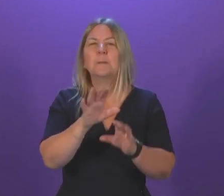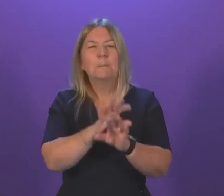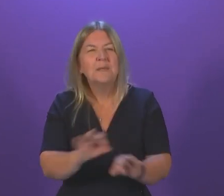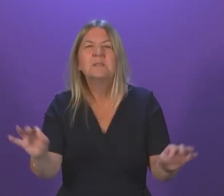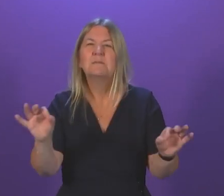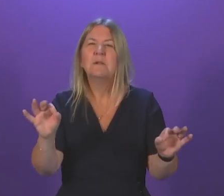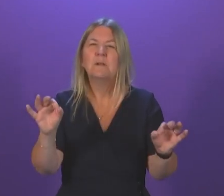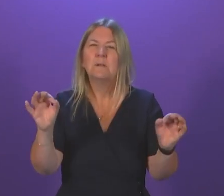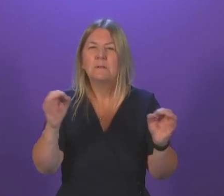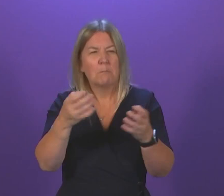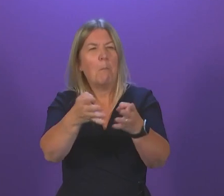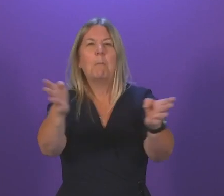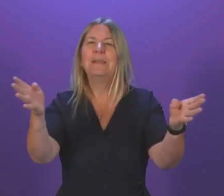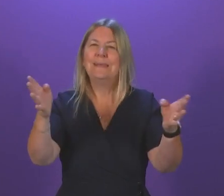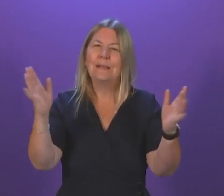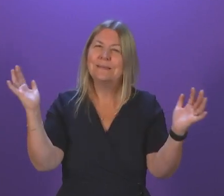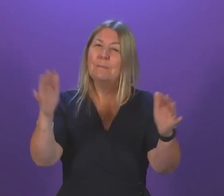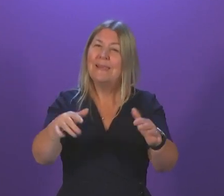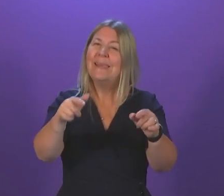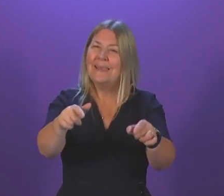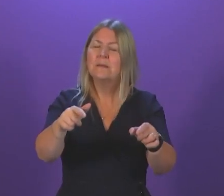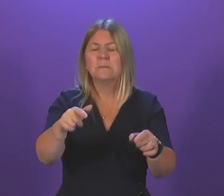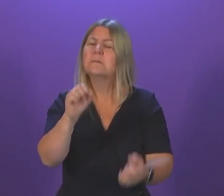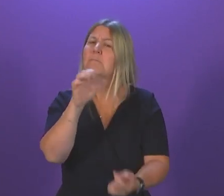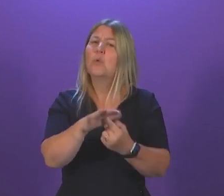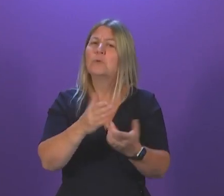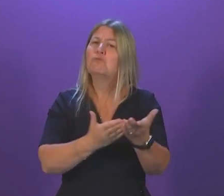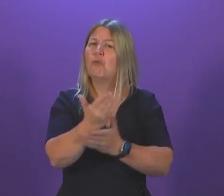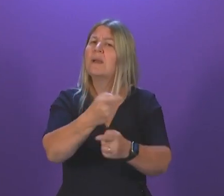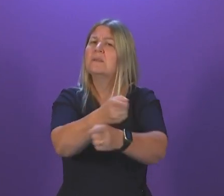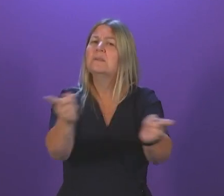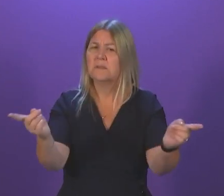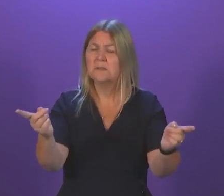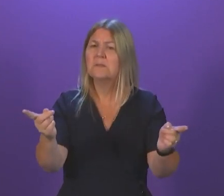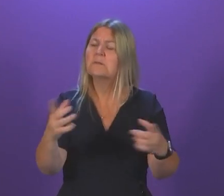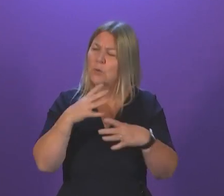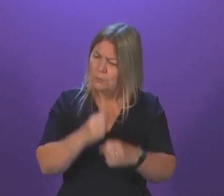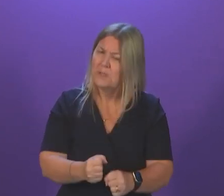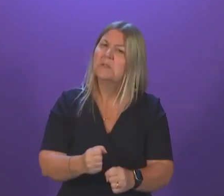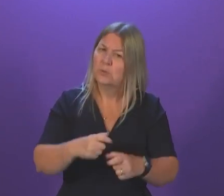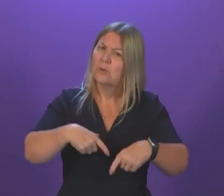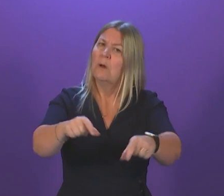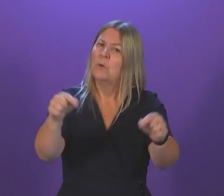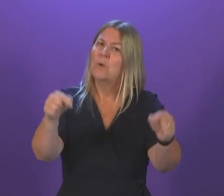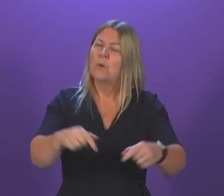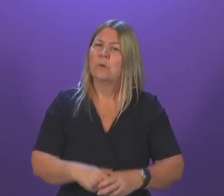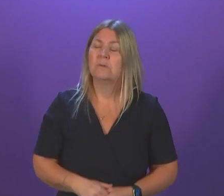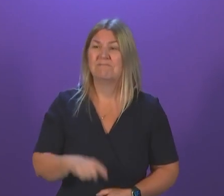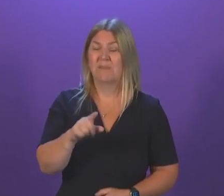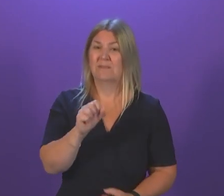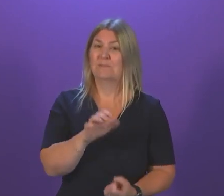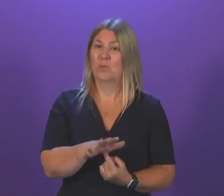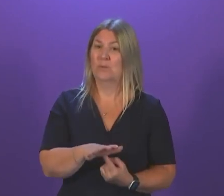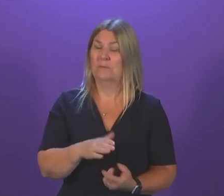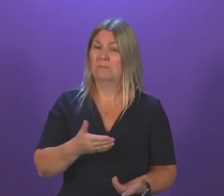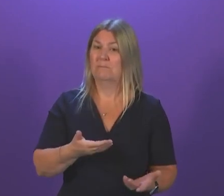freedom of expression are fundamentally important rights, and I know we all committed to upholding these, but it is also a fundamental right